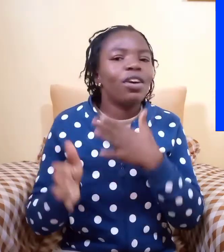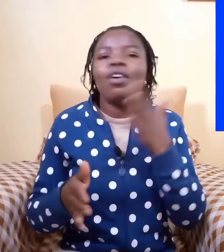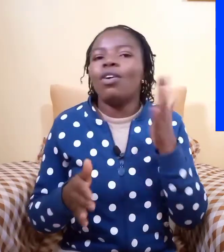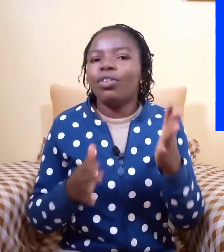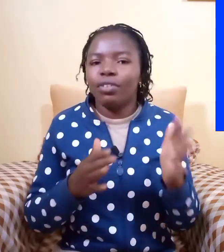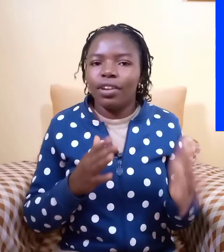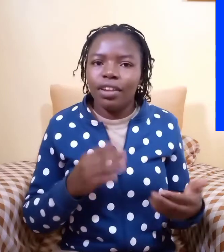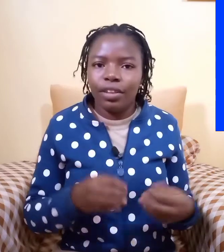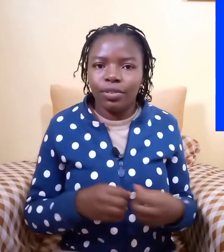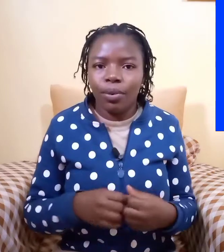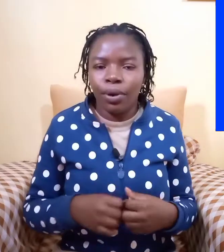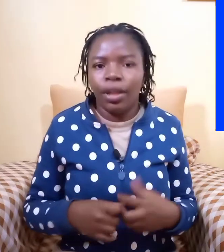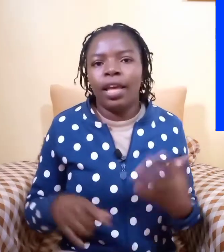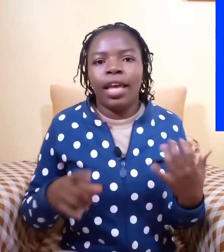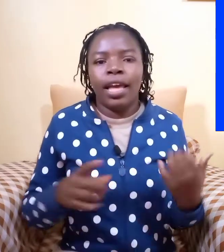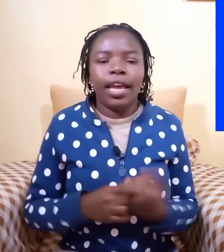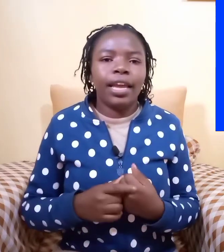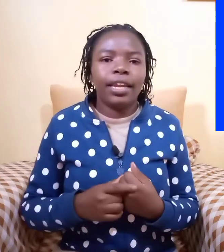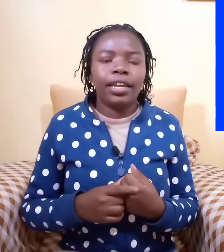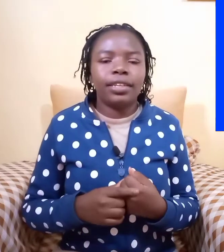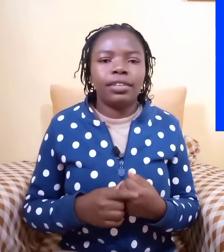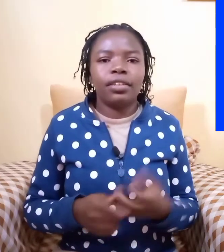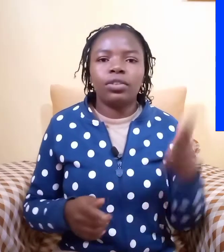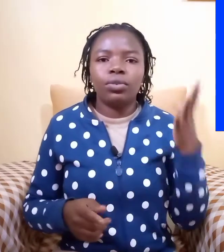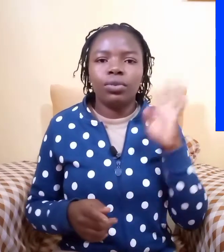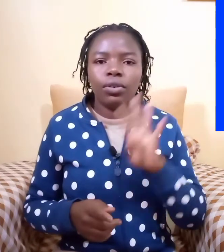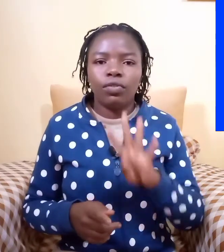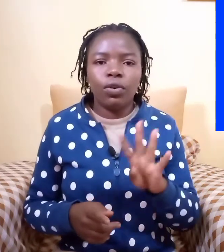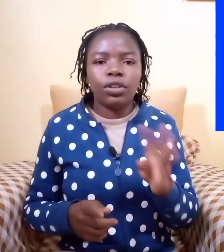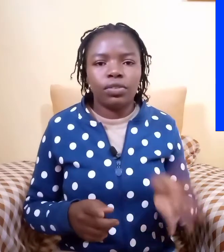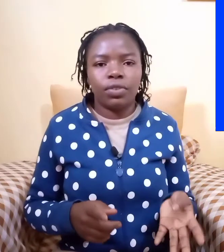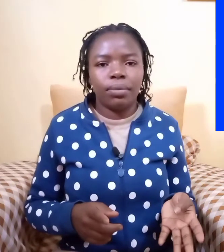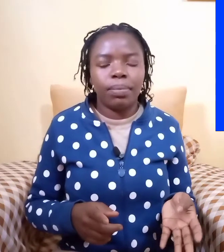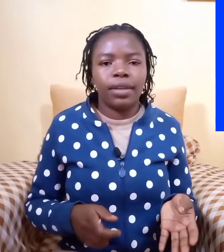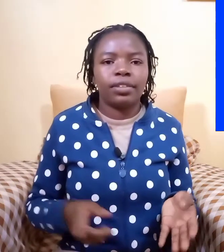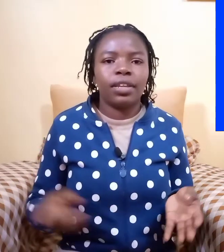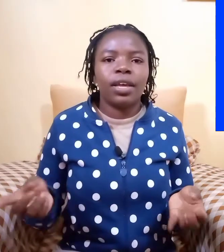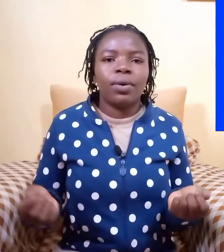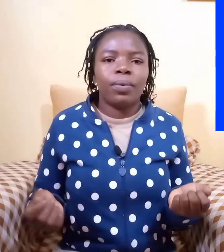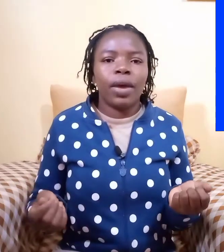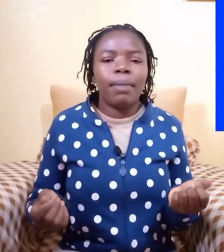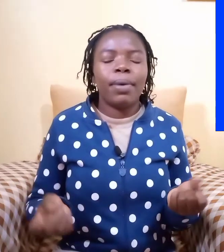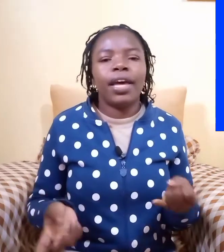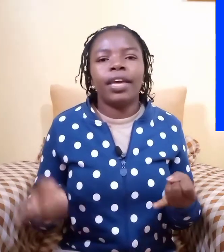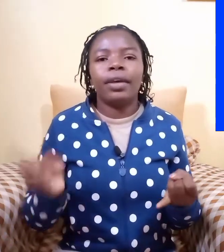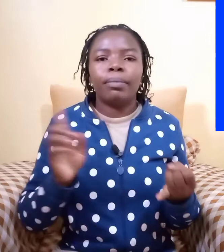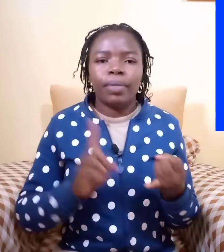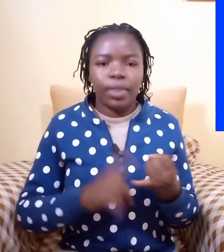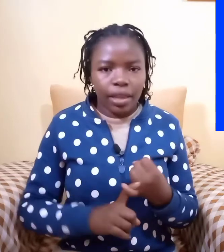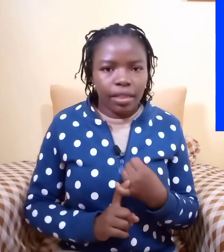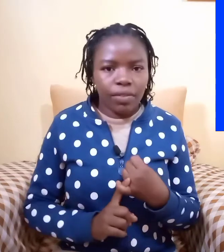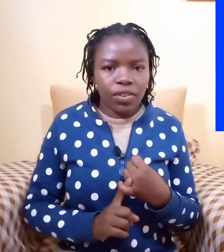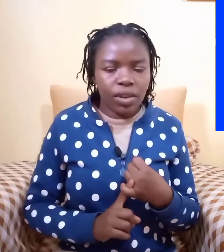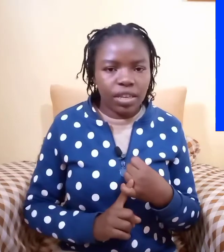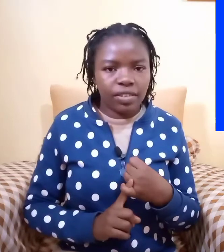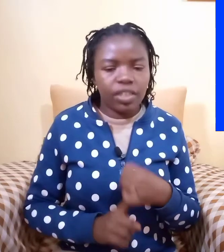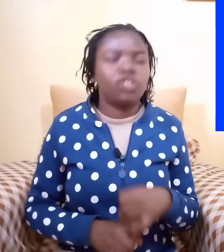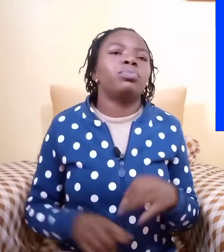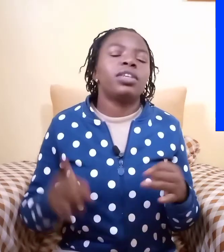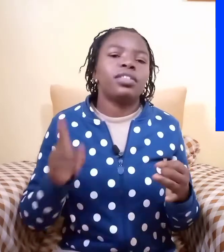or your data is on and it is into four different parts whereby the first one is teach me